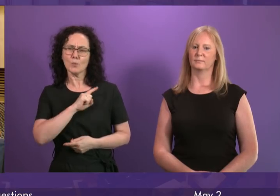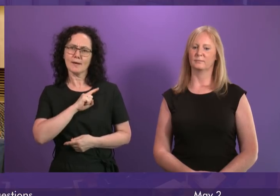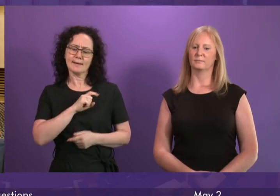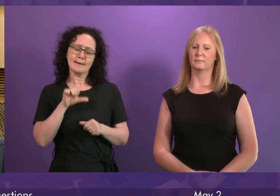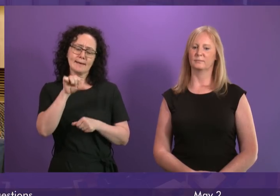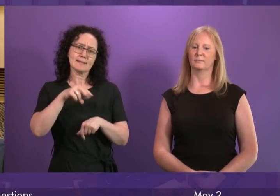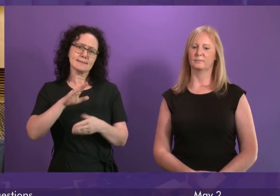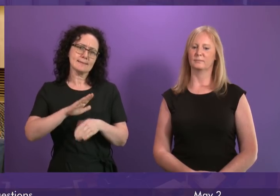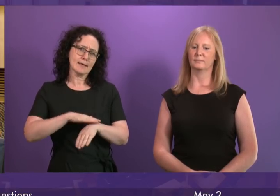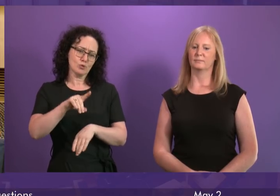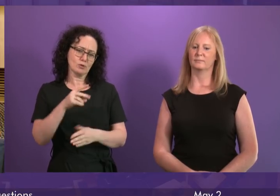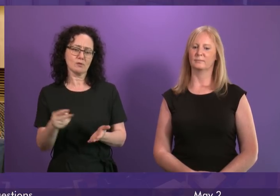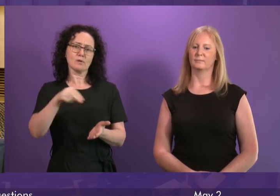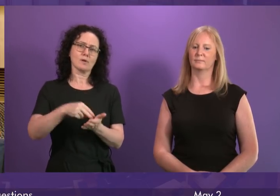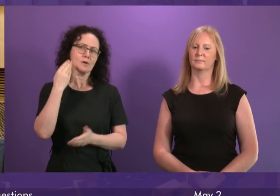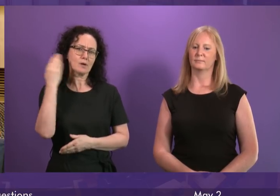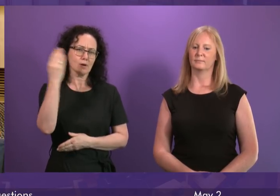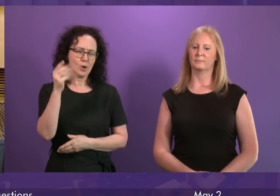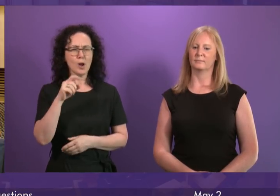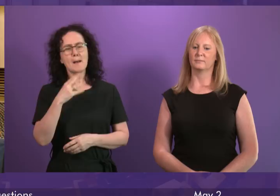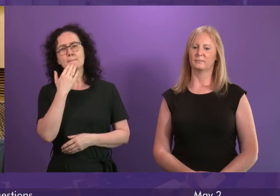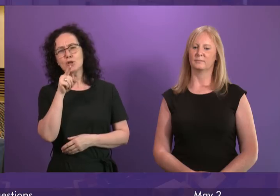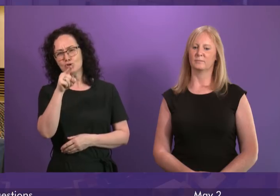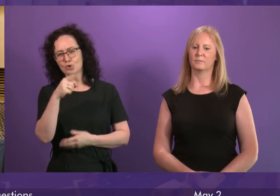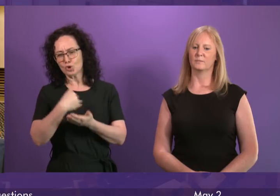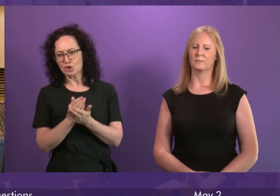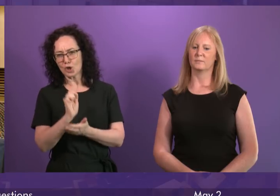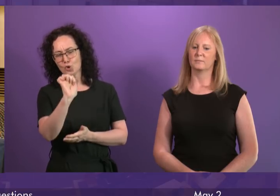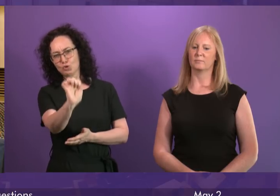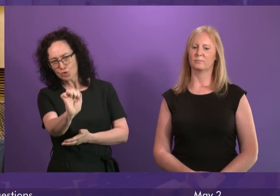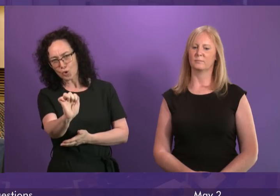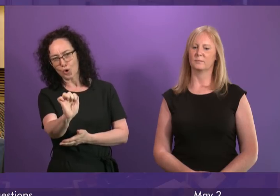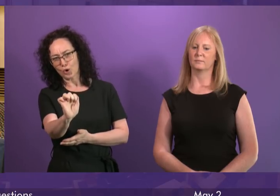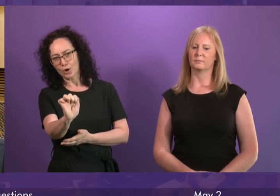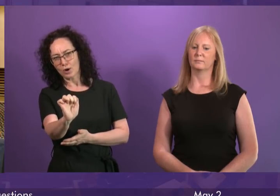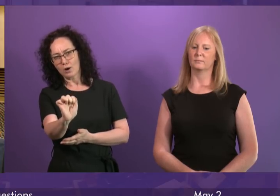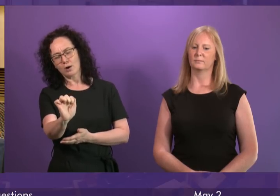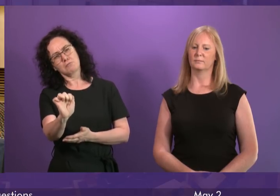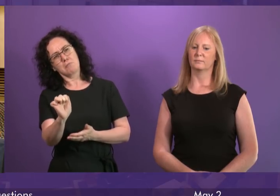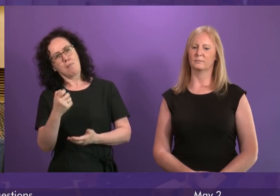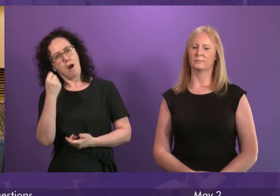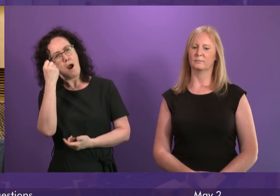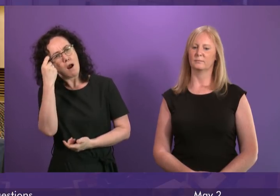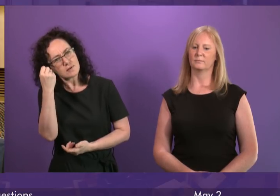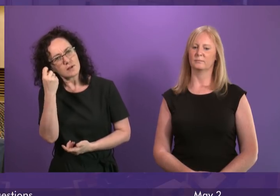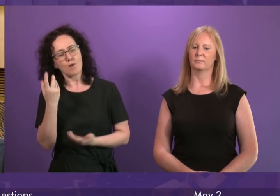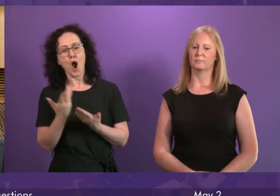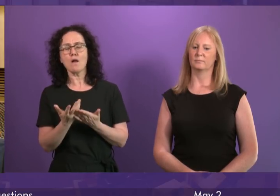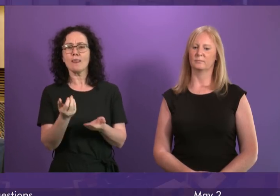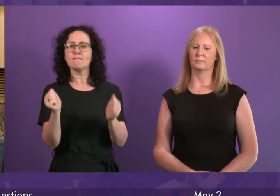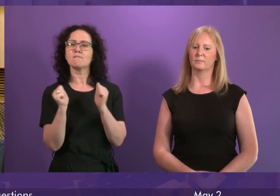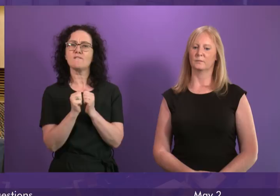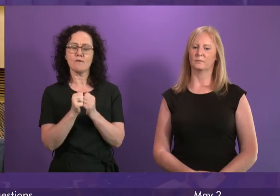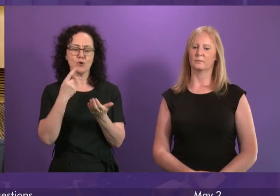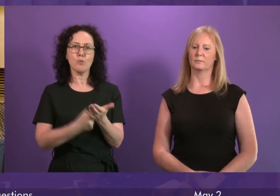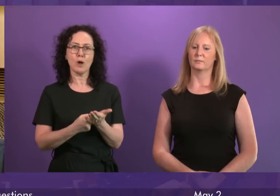would he care to share with the Chamber how much of its value the pound has lost in the last couple of years directly as a result